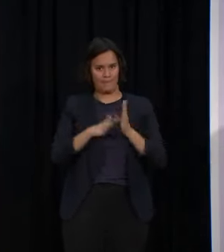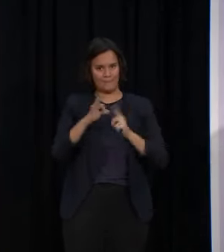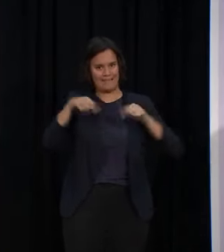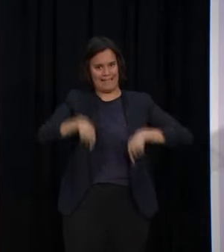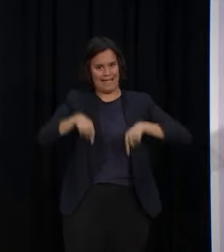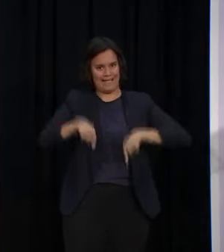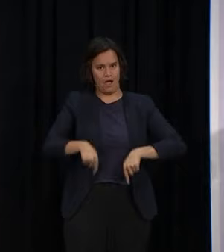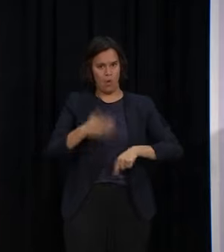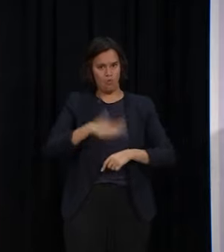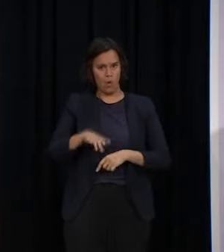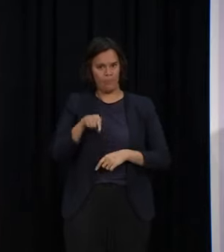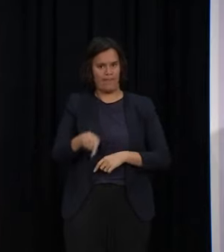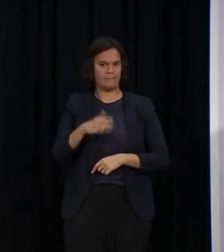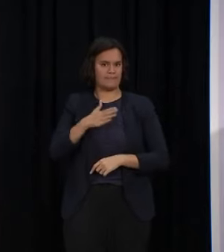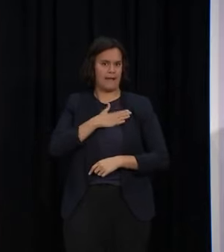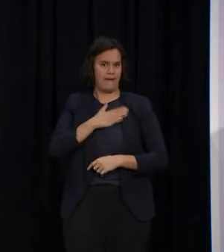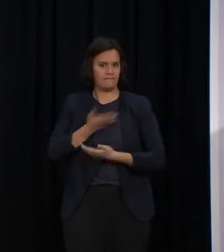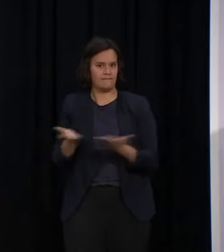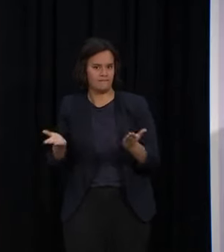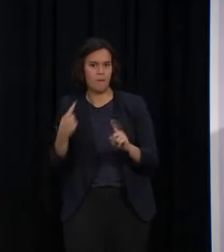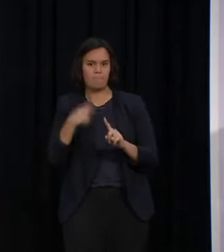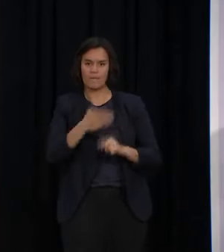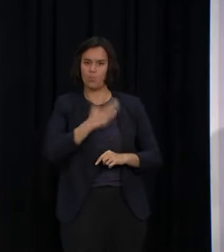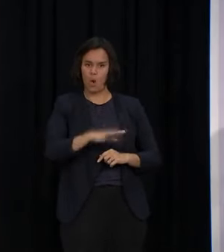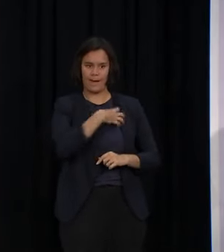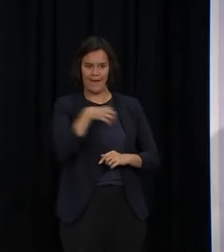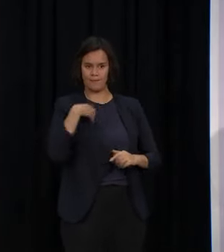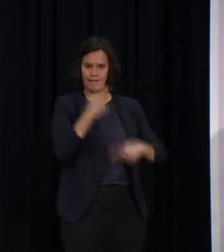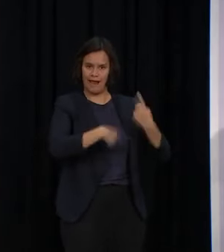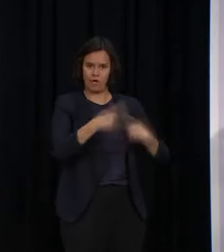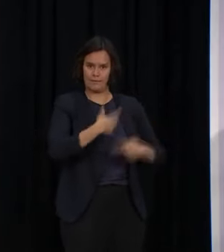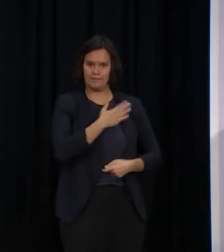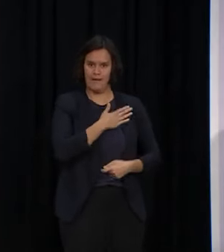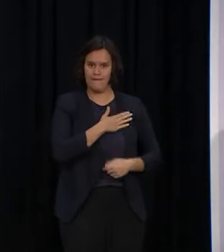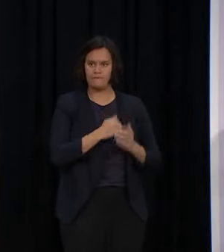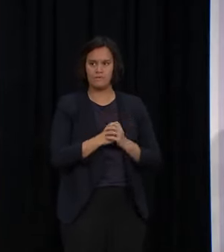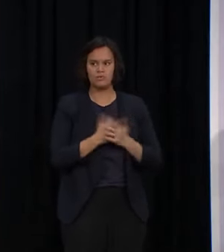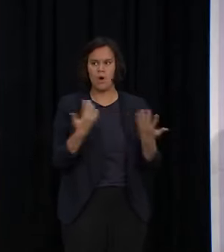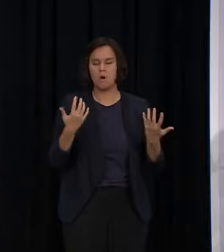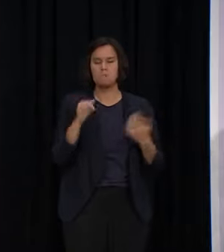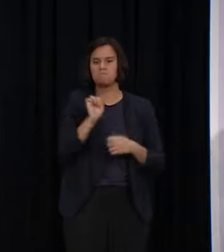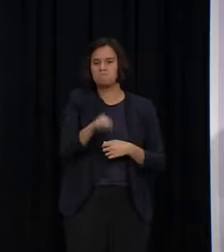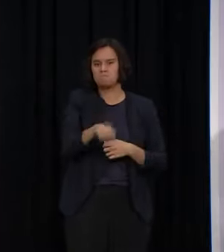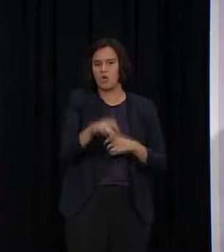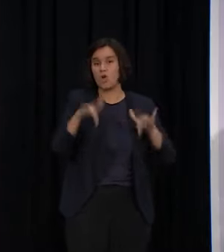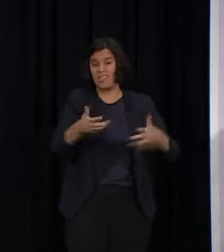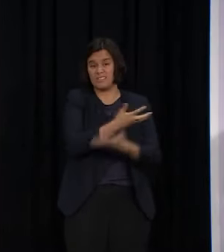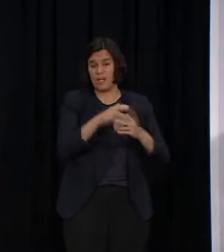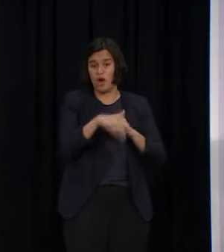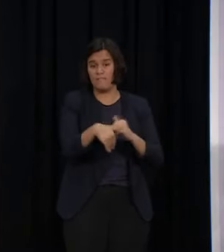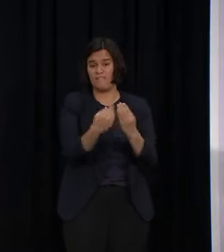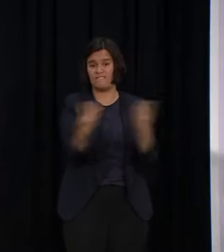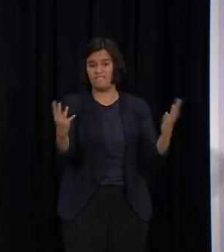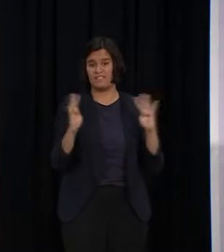their democracy. So I've seen no detailed plans so I have no particular view just that it needs to be discussed by everyone. In speech this